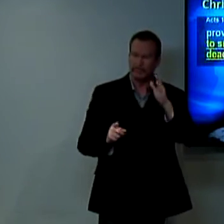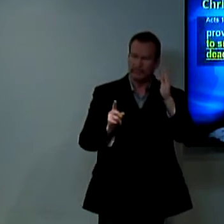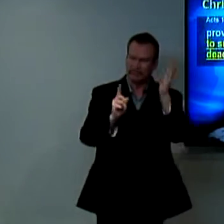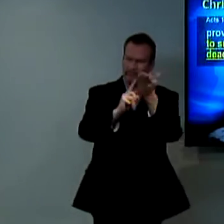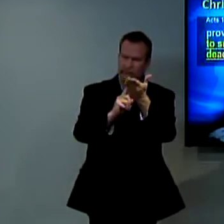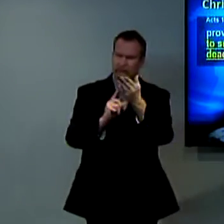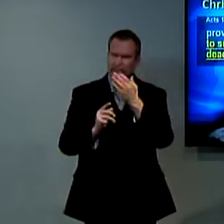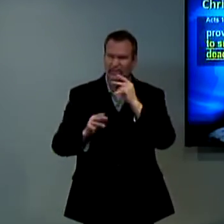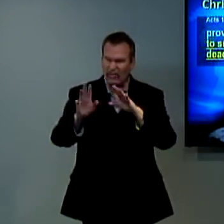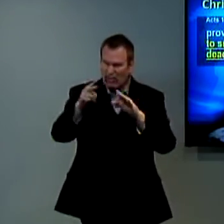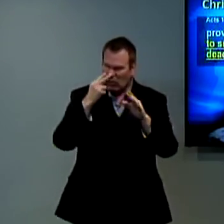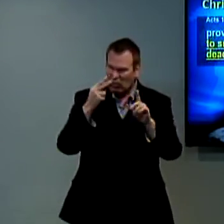all in detail